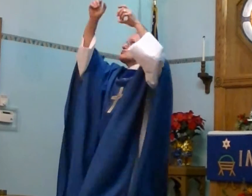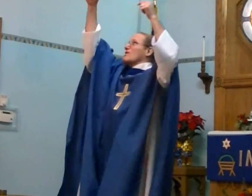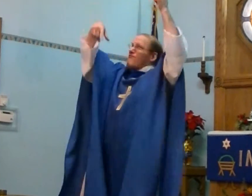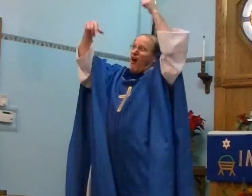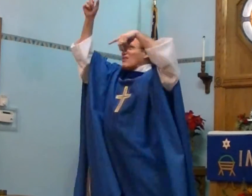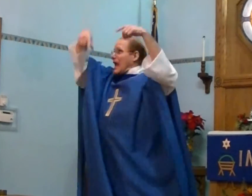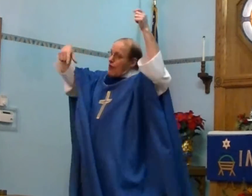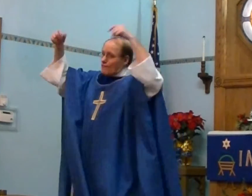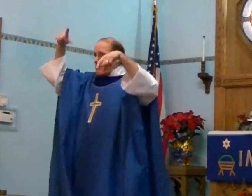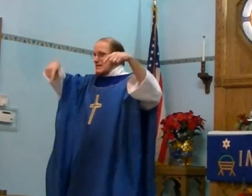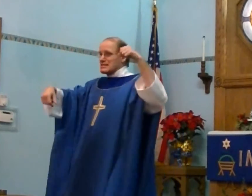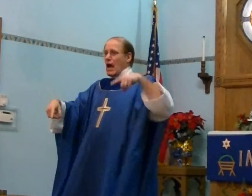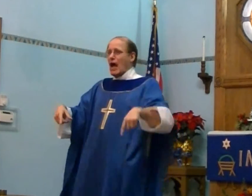were fall out from the sky